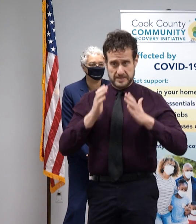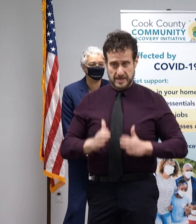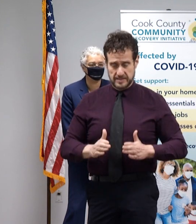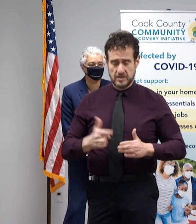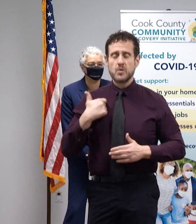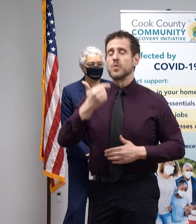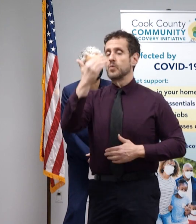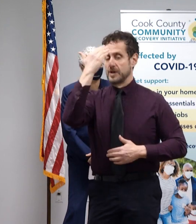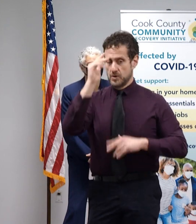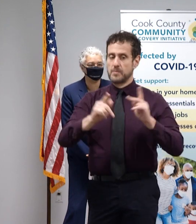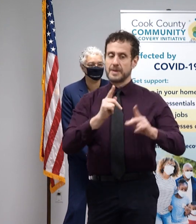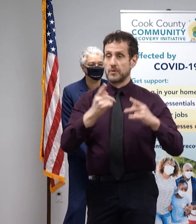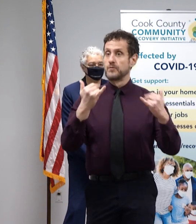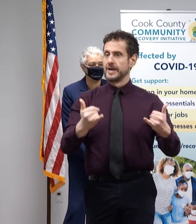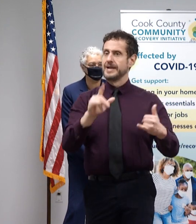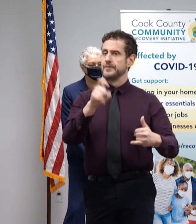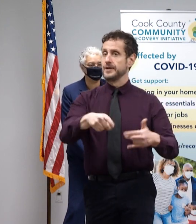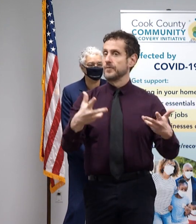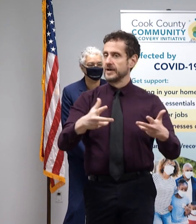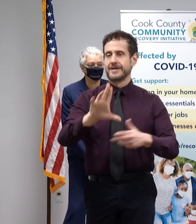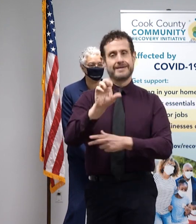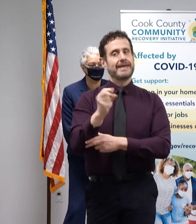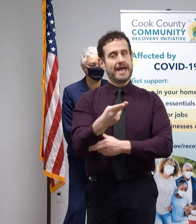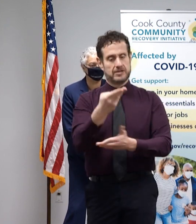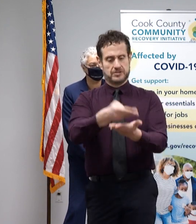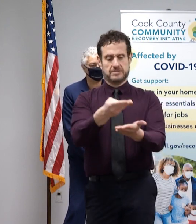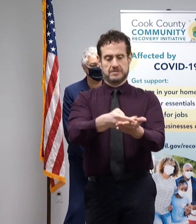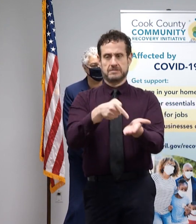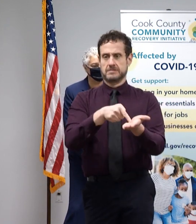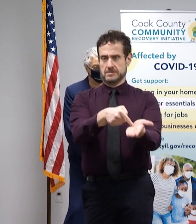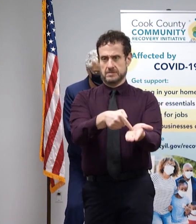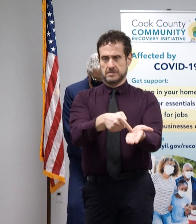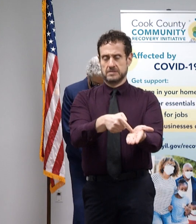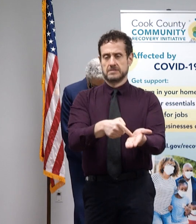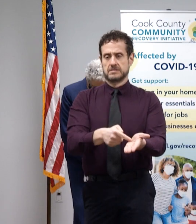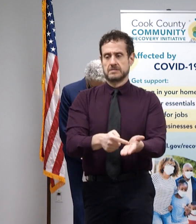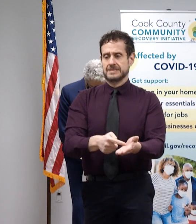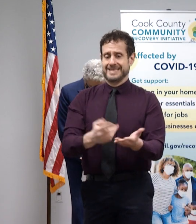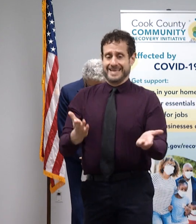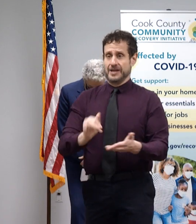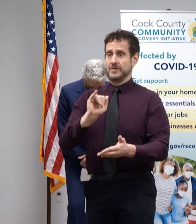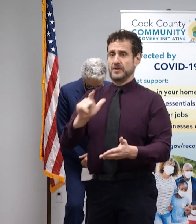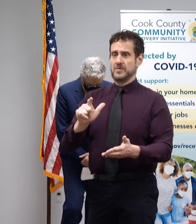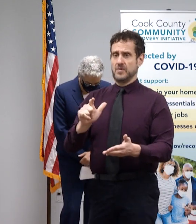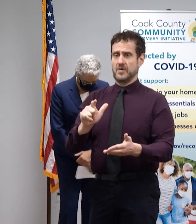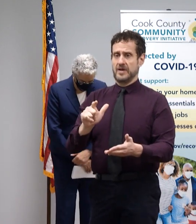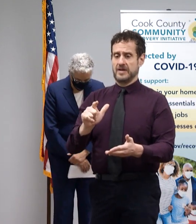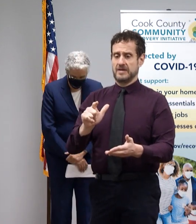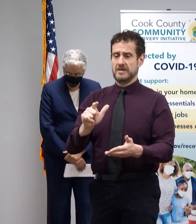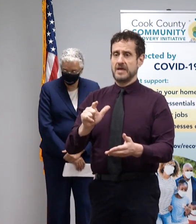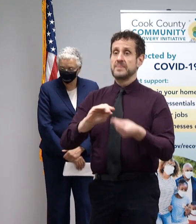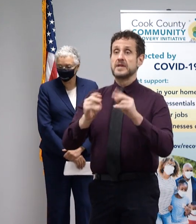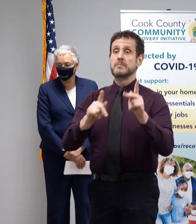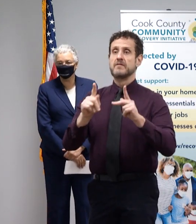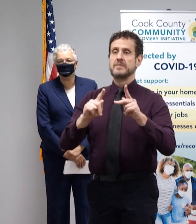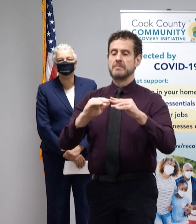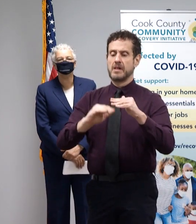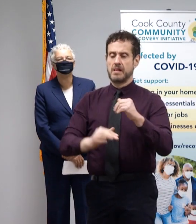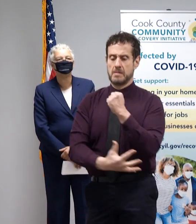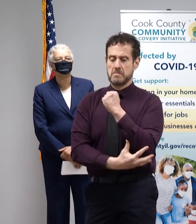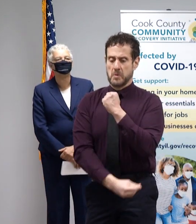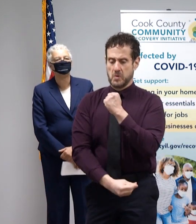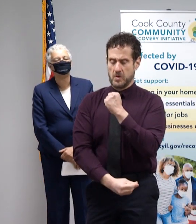what people need the most at this time, cash. Poverty rates in Illinois are the highest they've been in over 50 years.